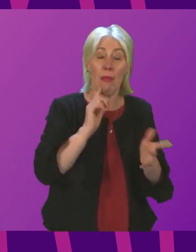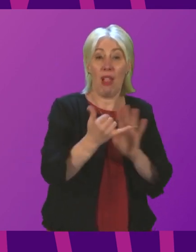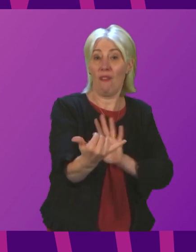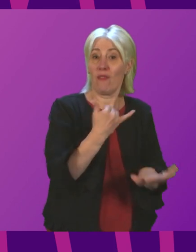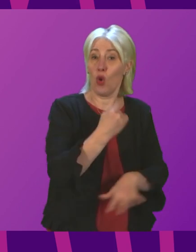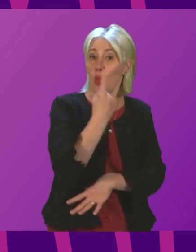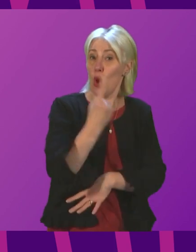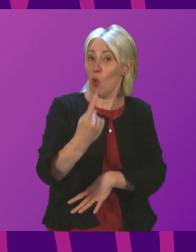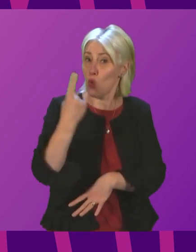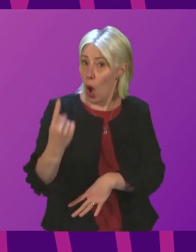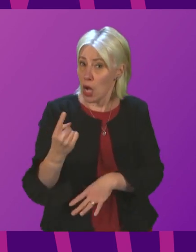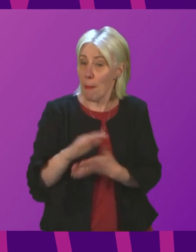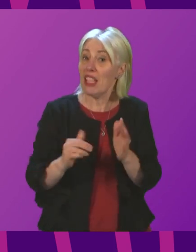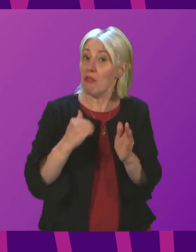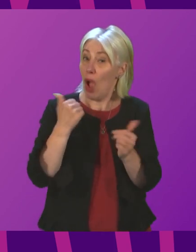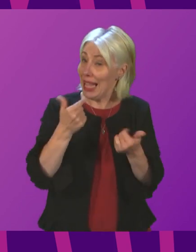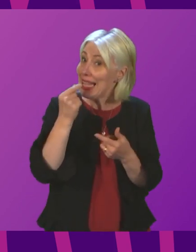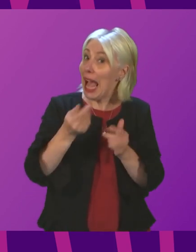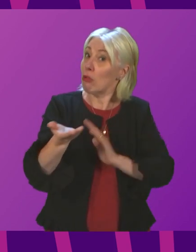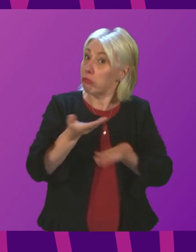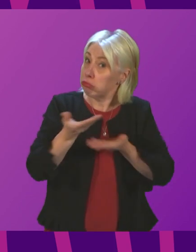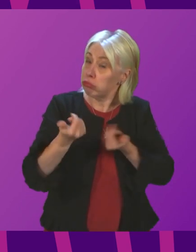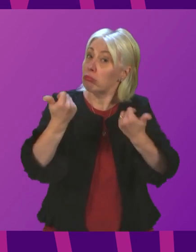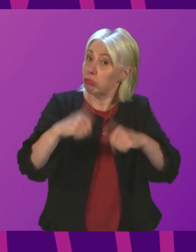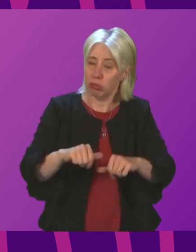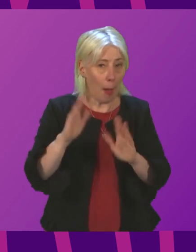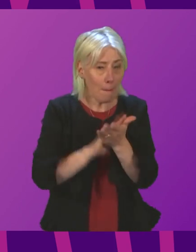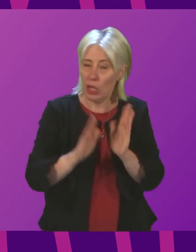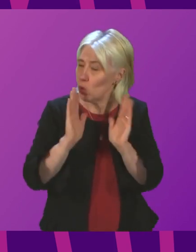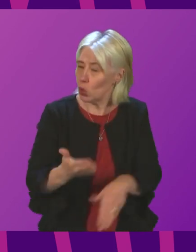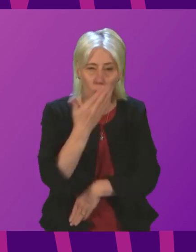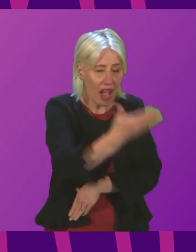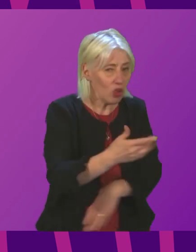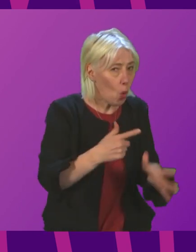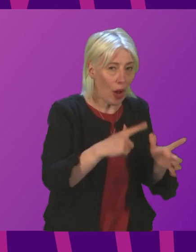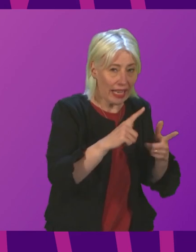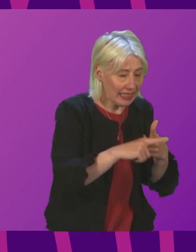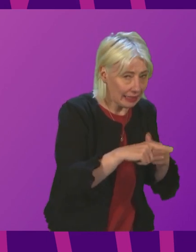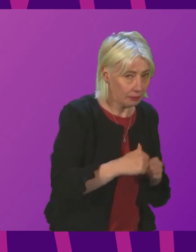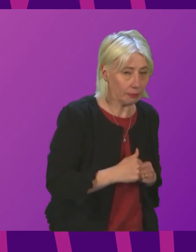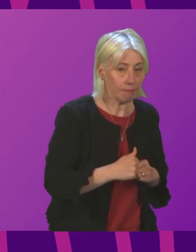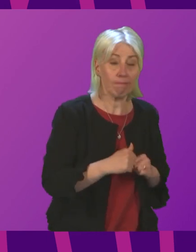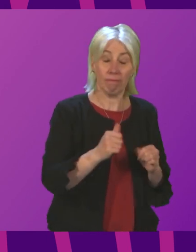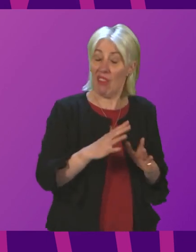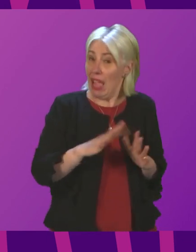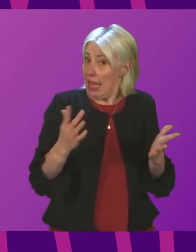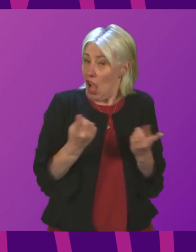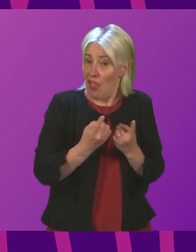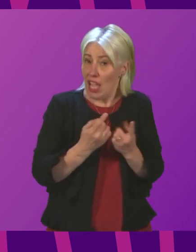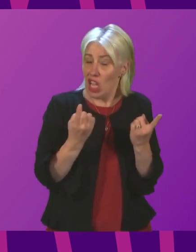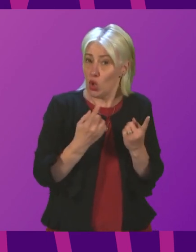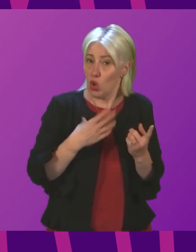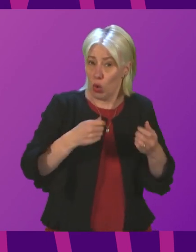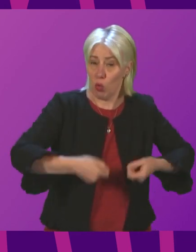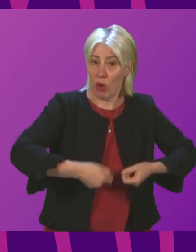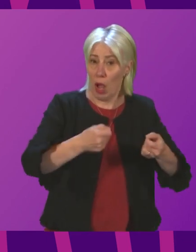themselves at A&E? Cabinet Secretary. there are any constituent cases that Ms Gallagher wishes to raise with me, of course, she can do that. And